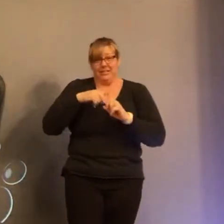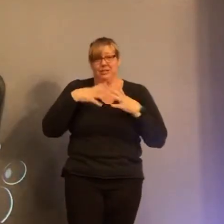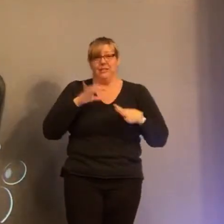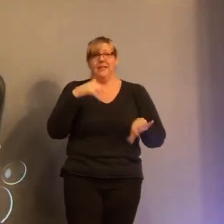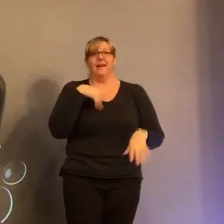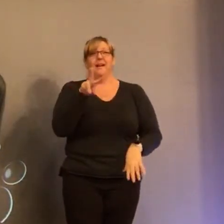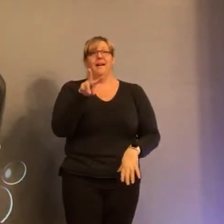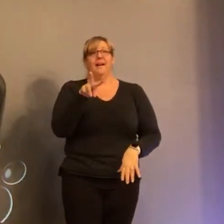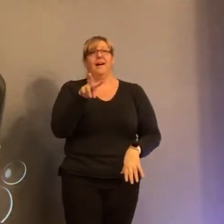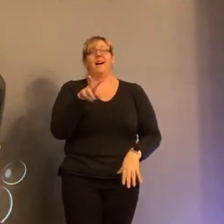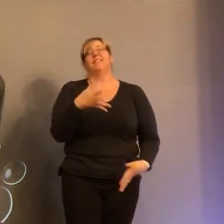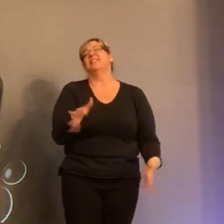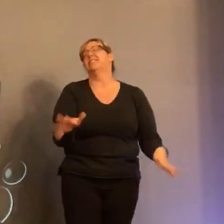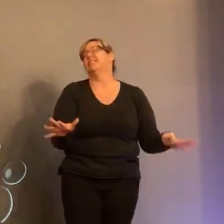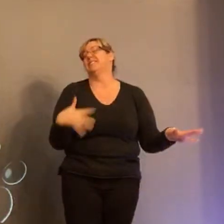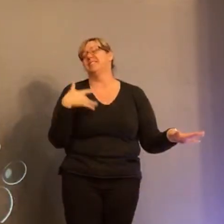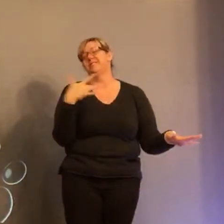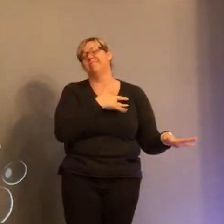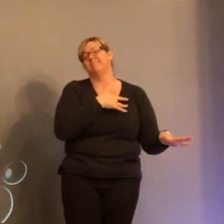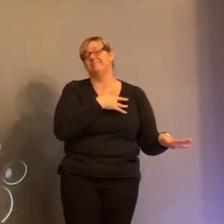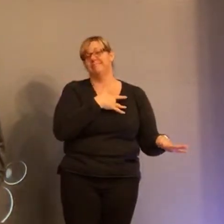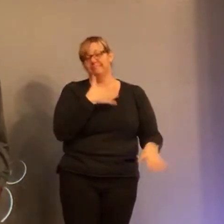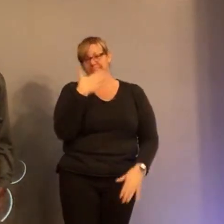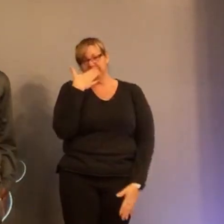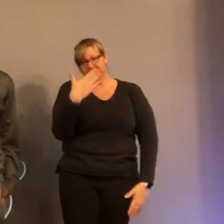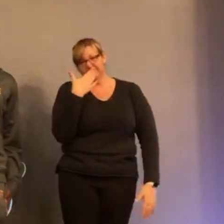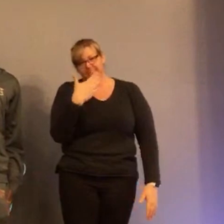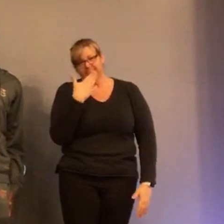that made me melt thank you